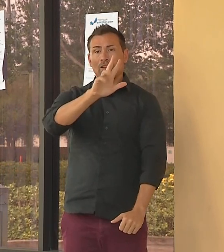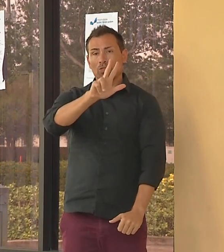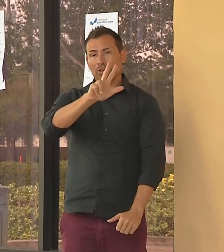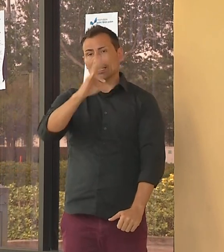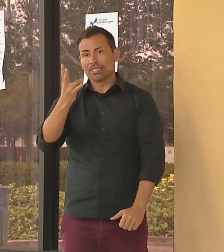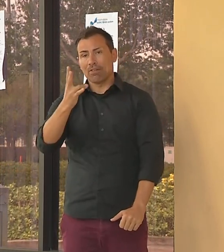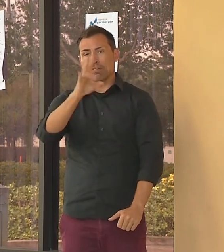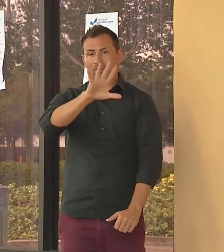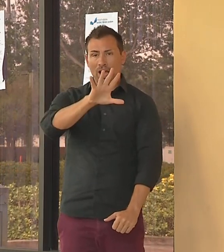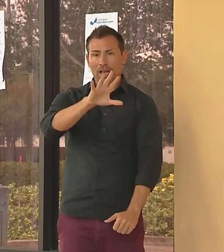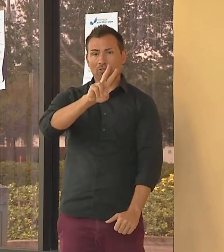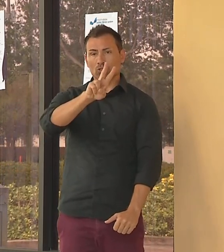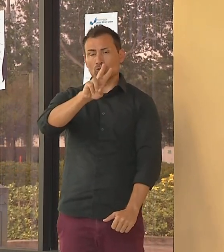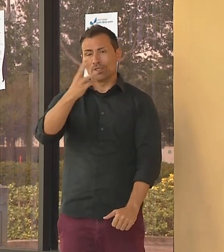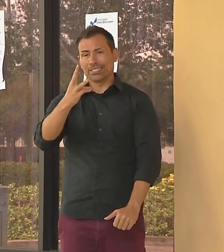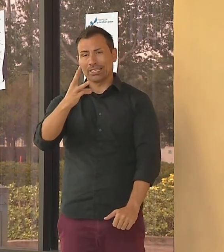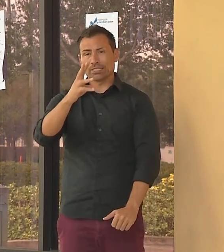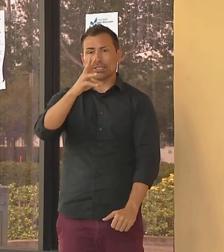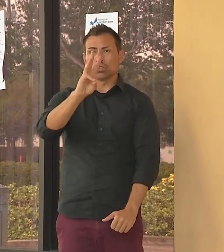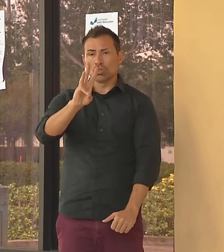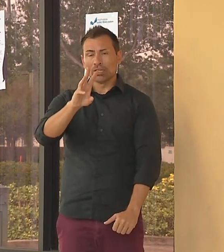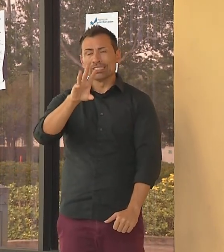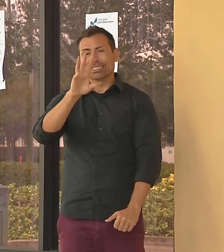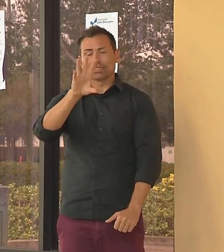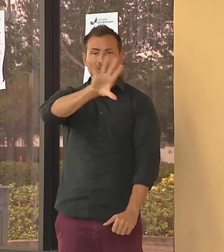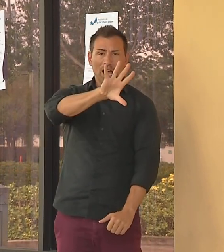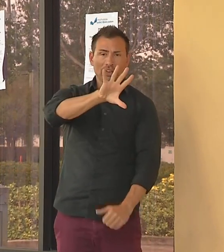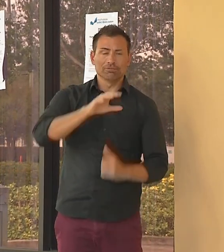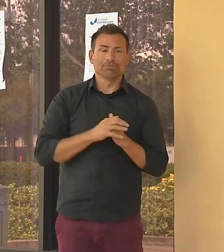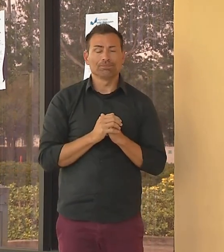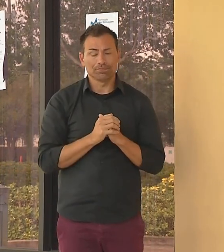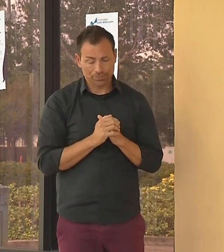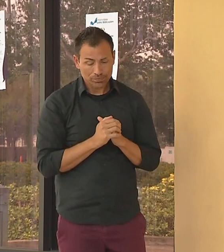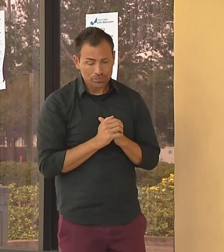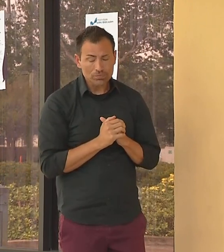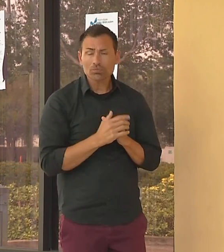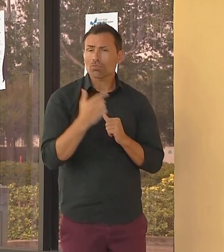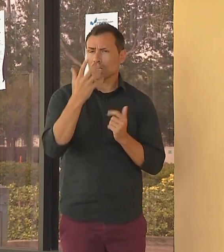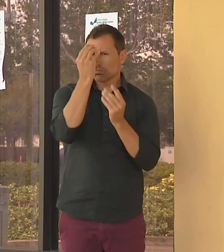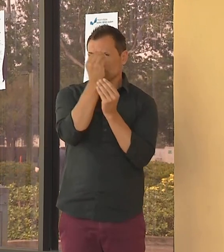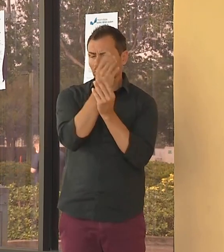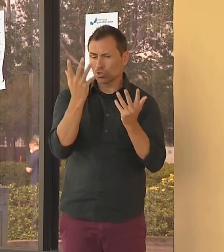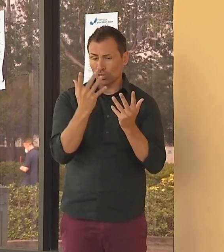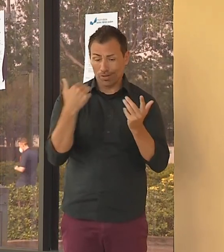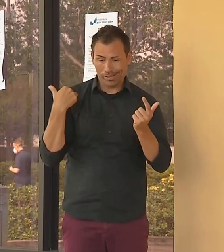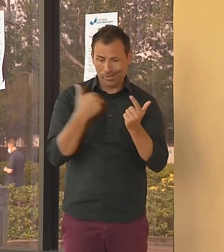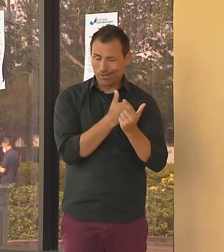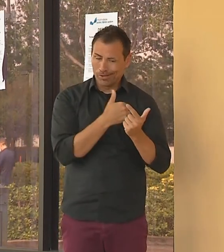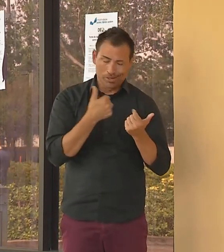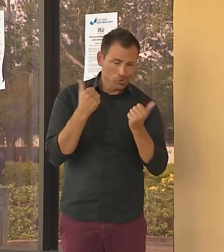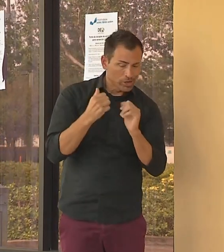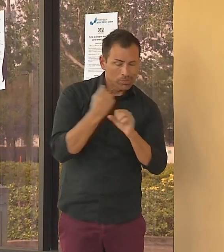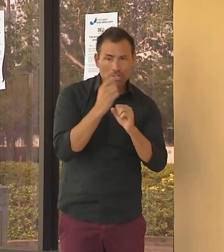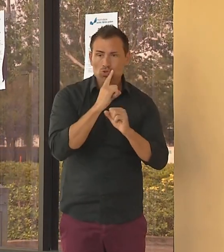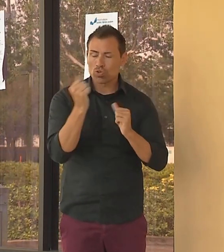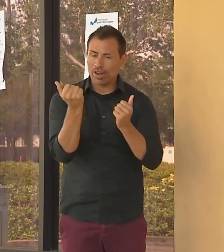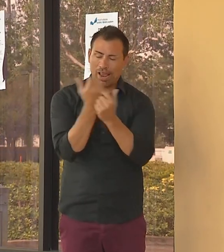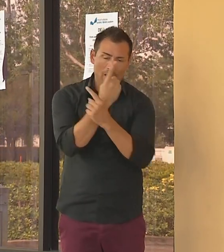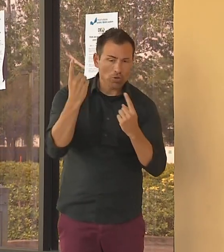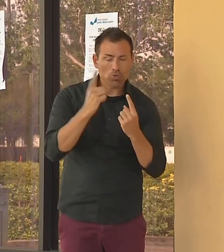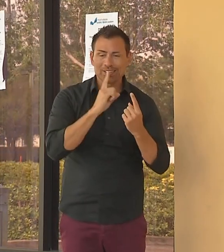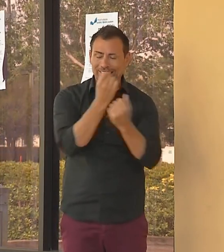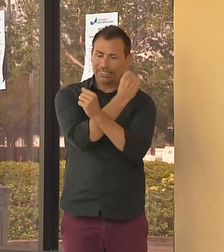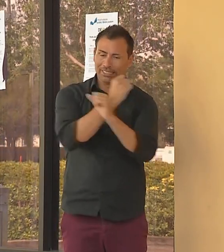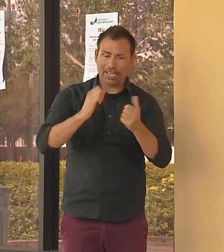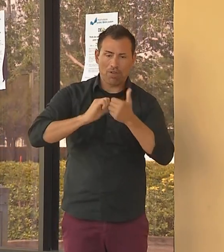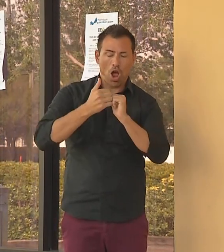-2665. And I want to reassure everyone that we're taking every precaution to ensure social distancing at